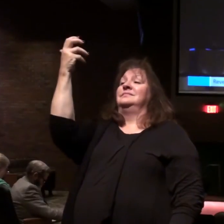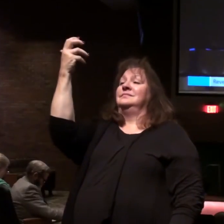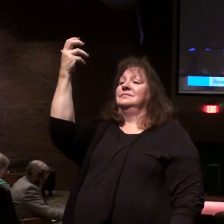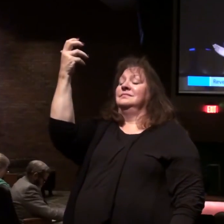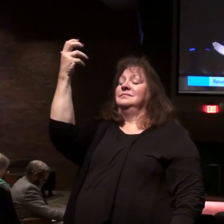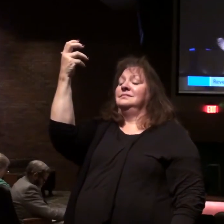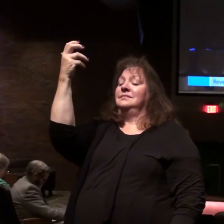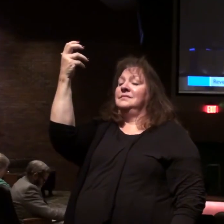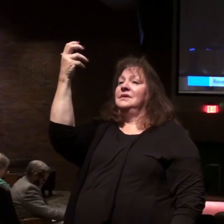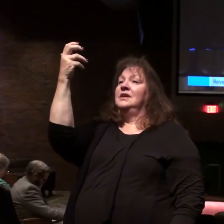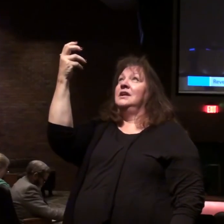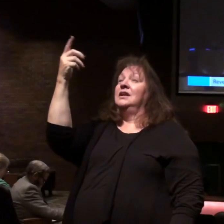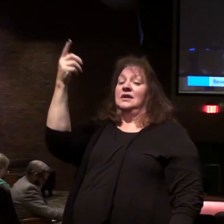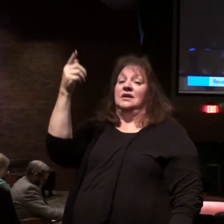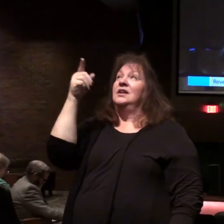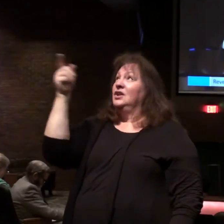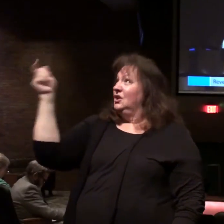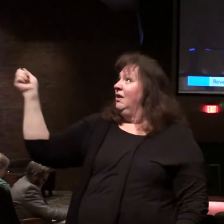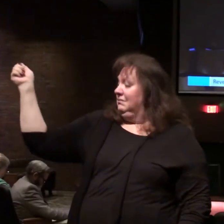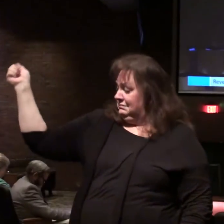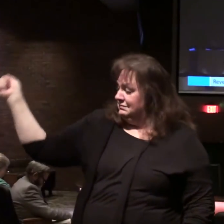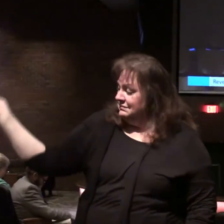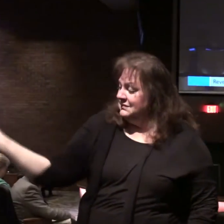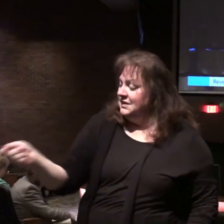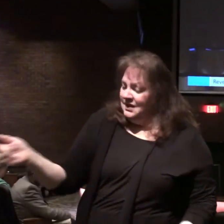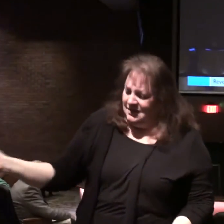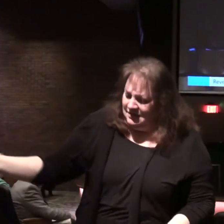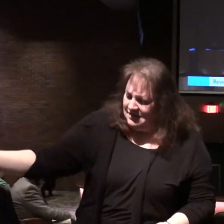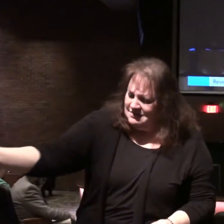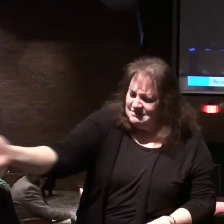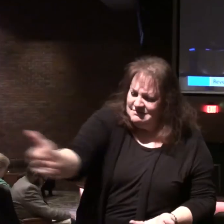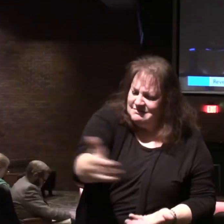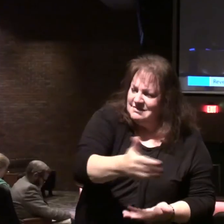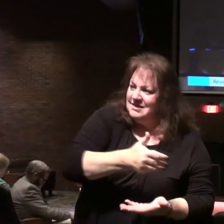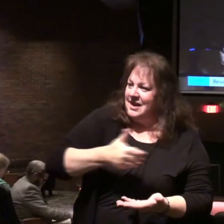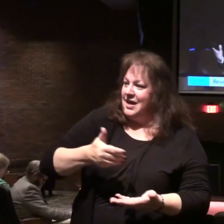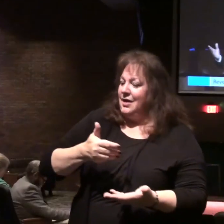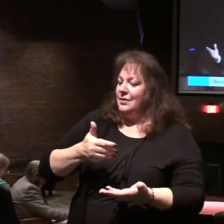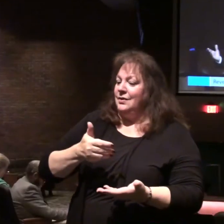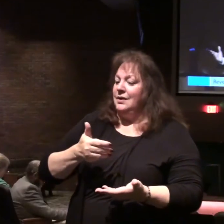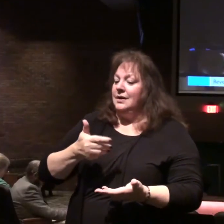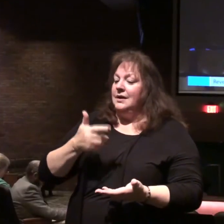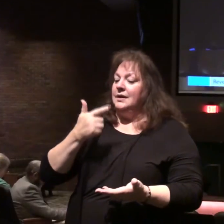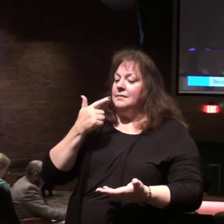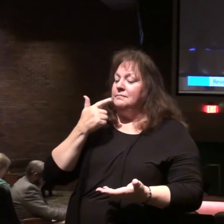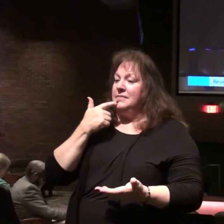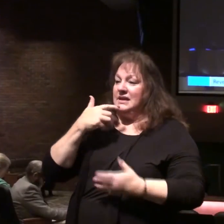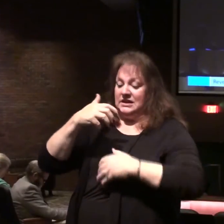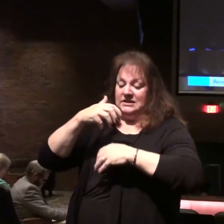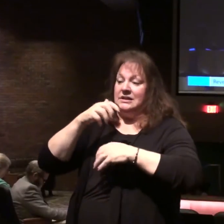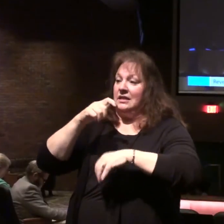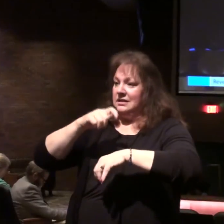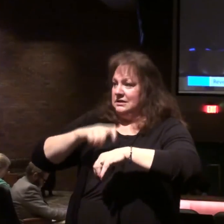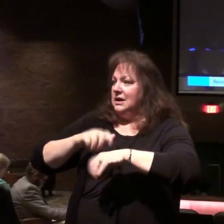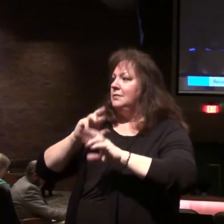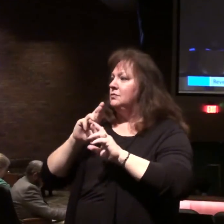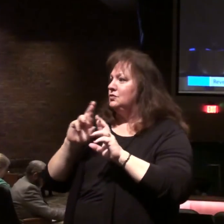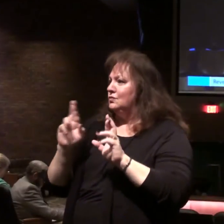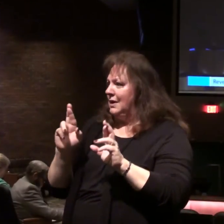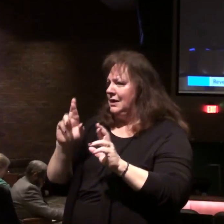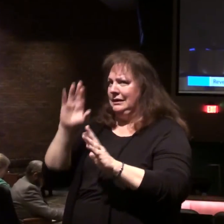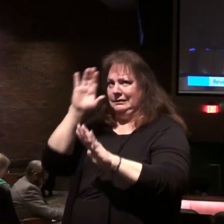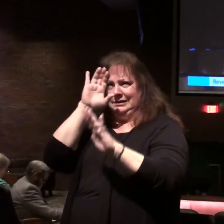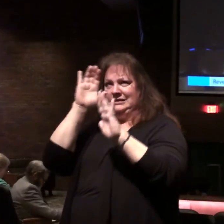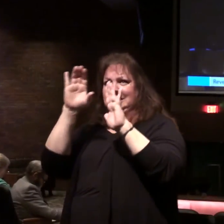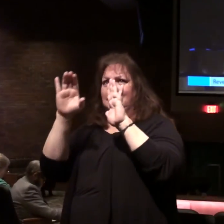sharp sickle, saying, put in your sharp sickle. Gather the clusters from the mine of the earth. Because it breaks the right. In that